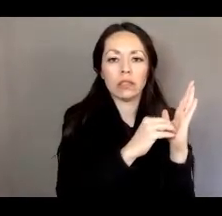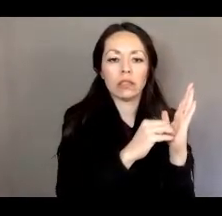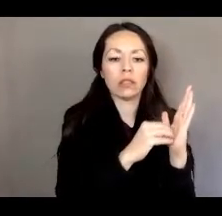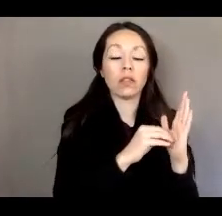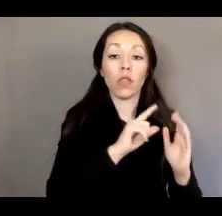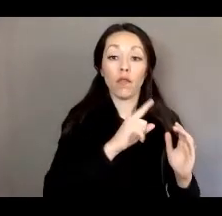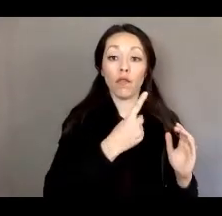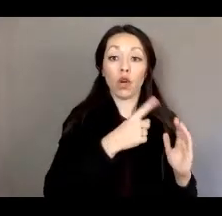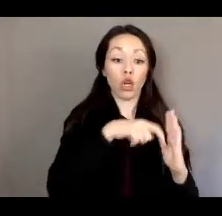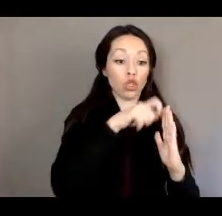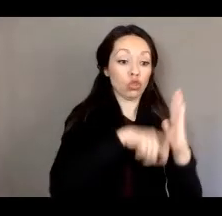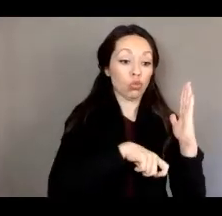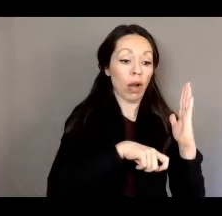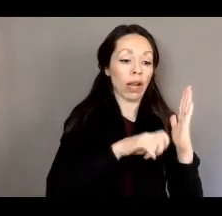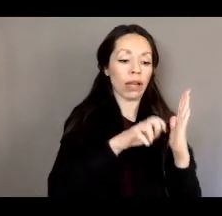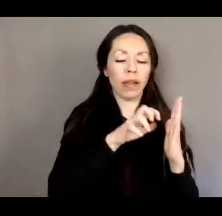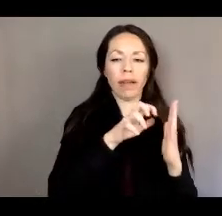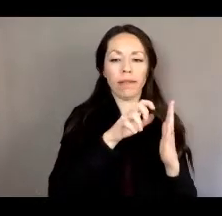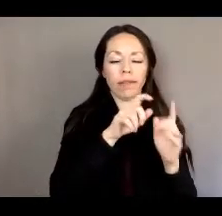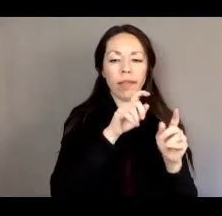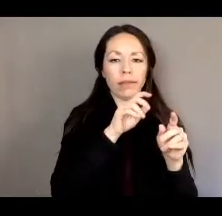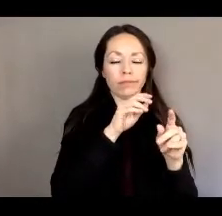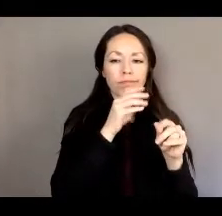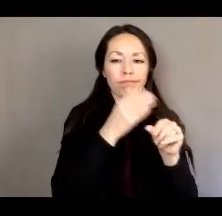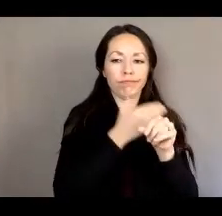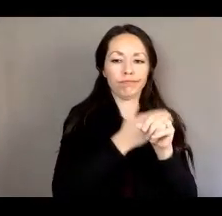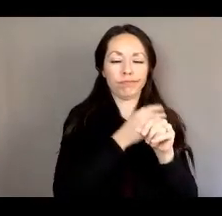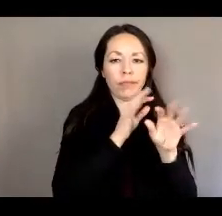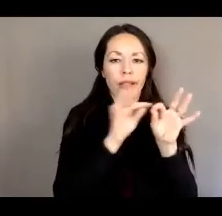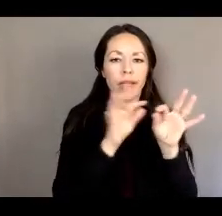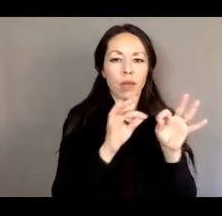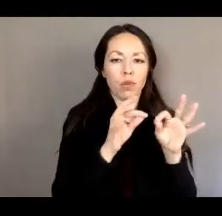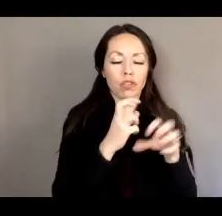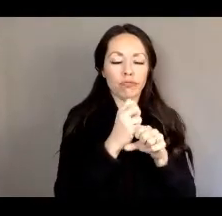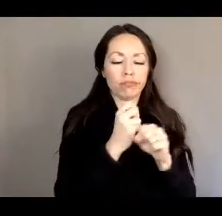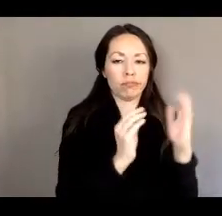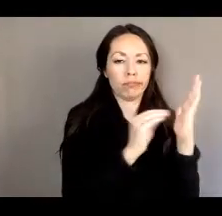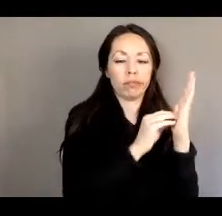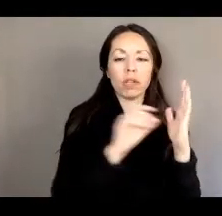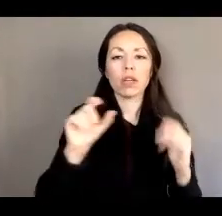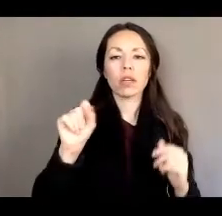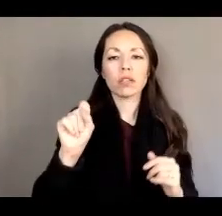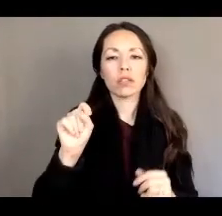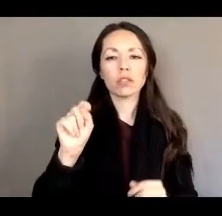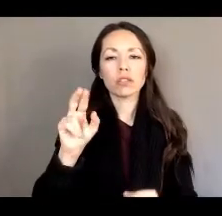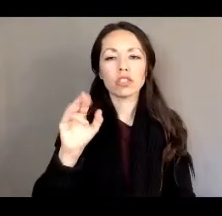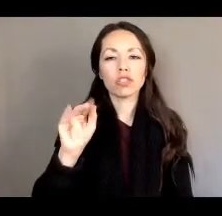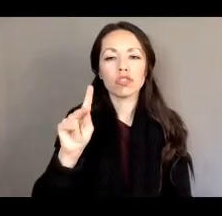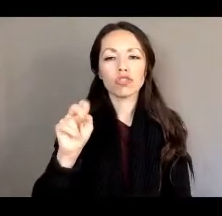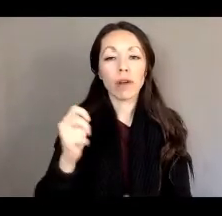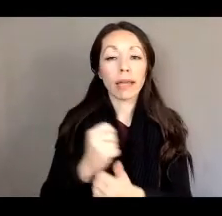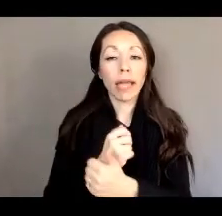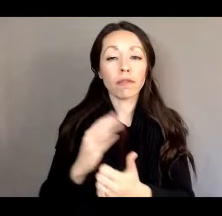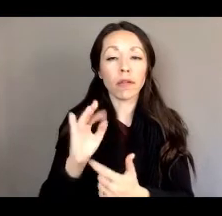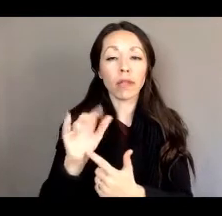bill. What the bill strike everything bill does is it